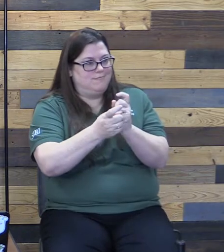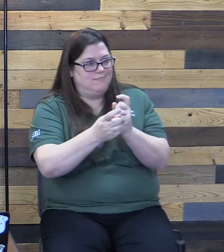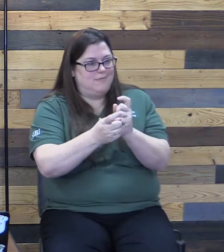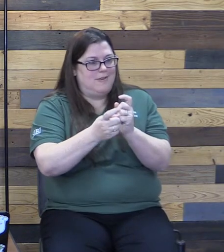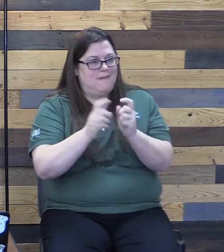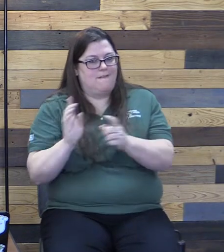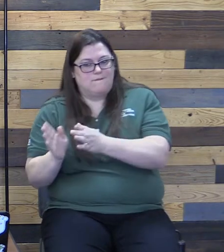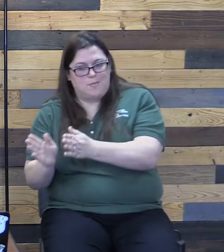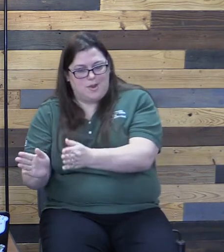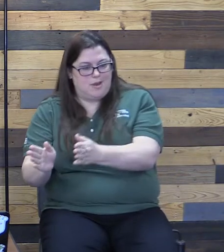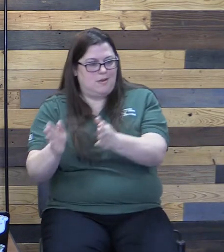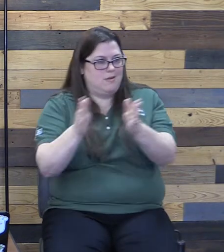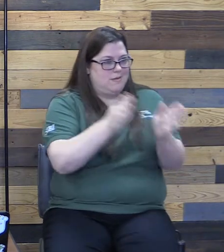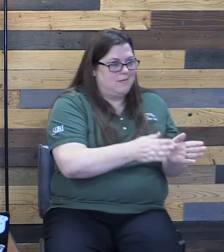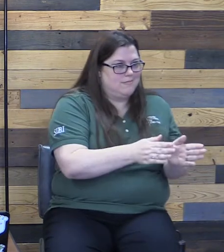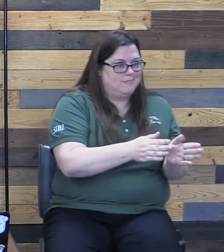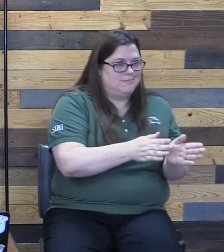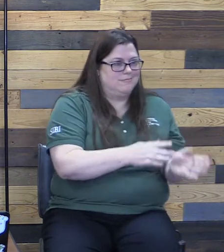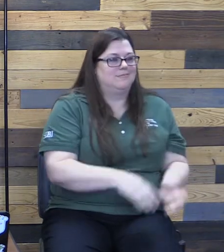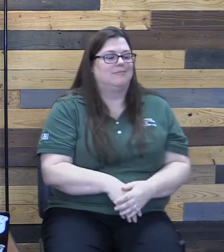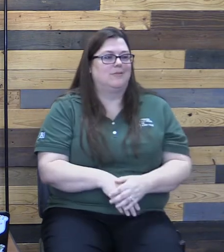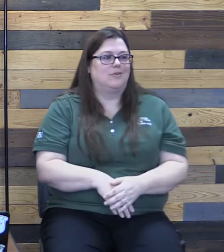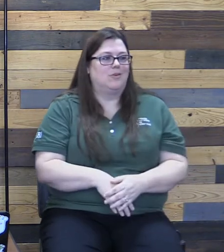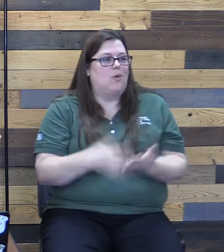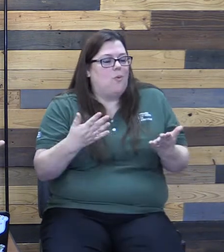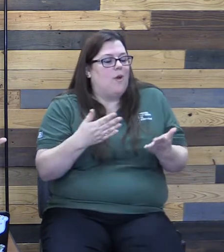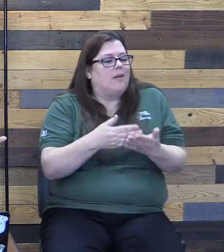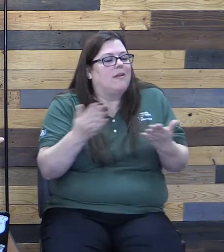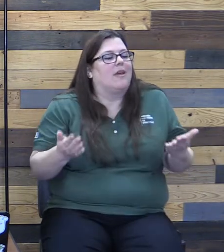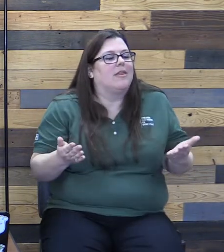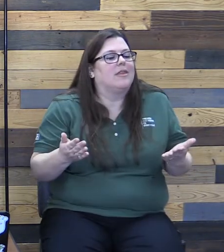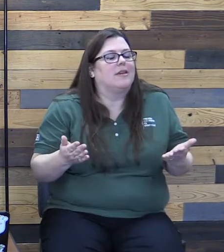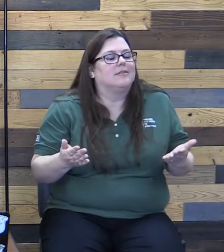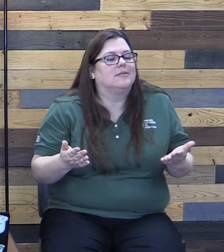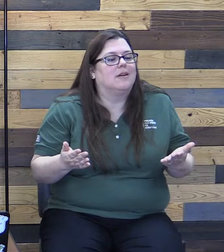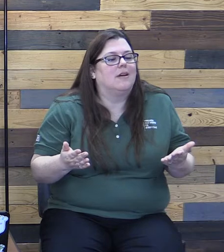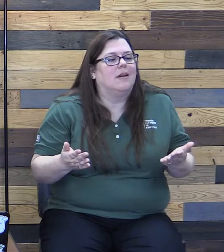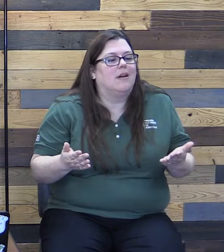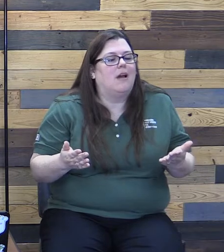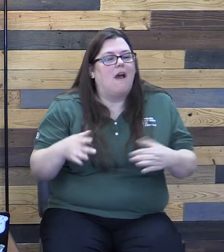these things of earth that he wants me to shy away from?